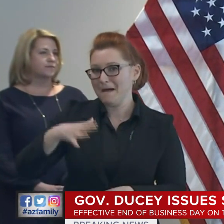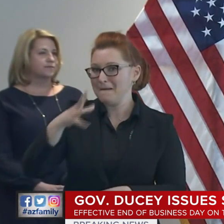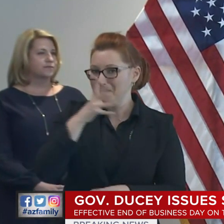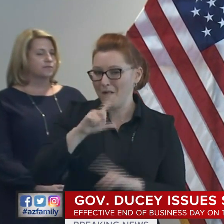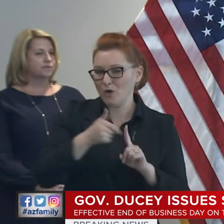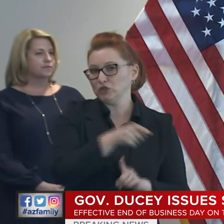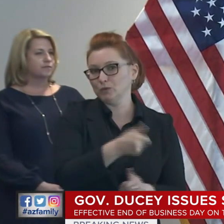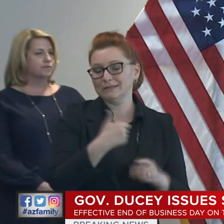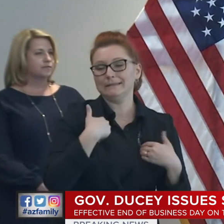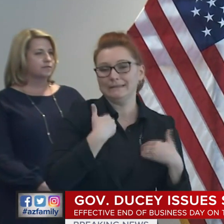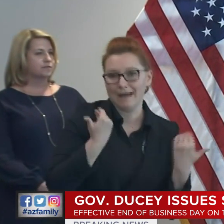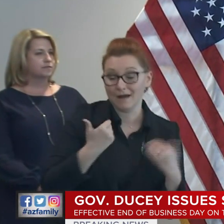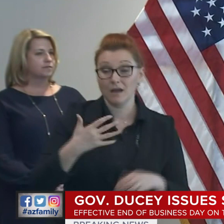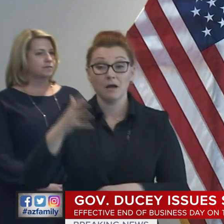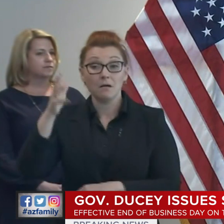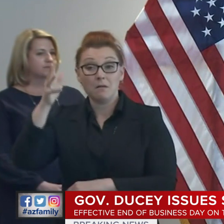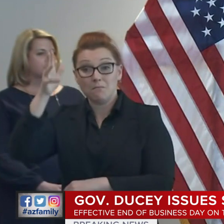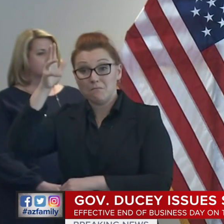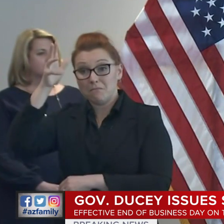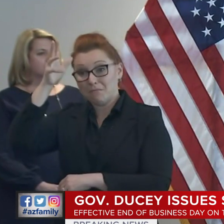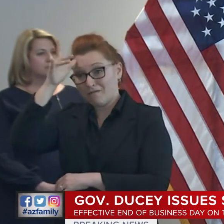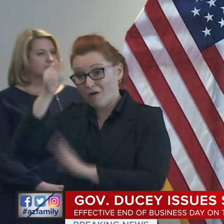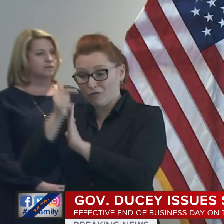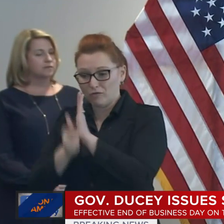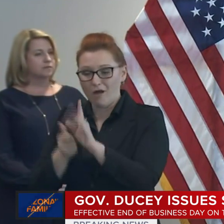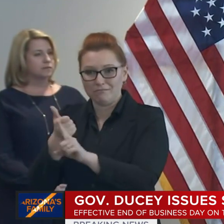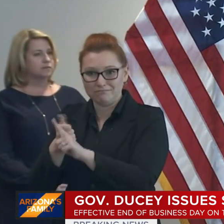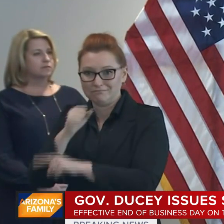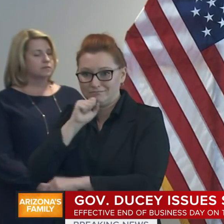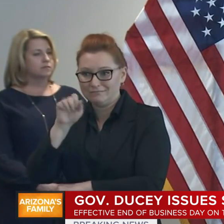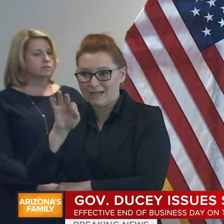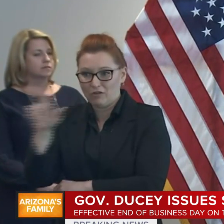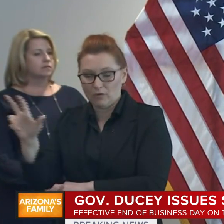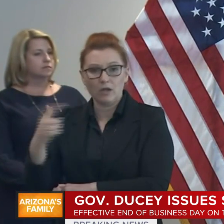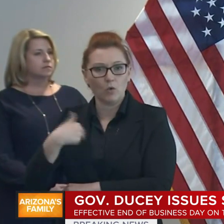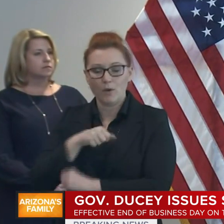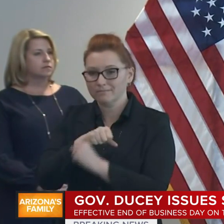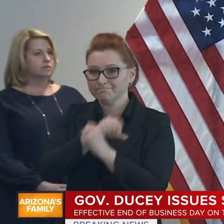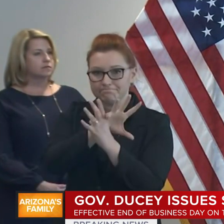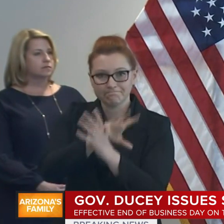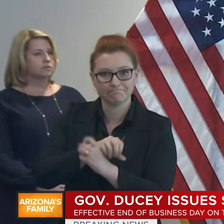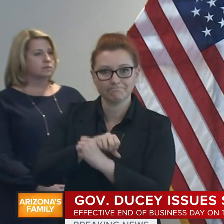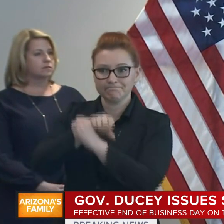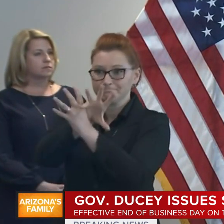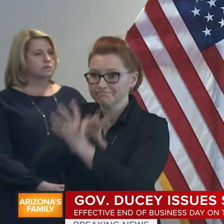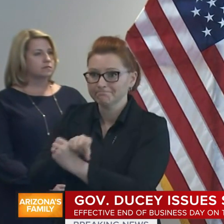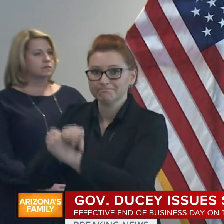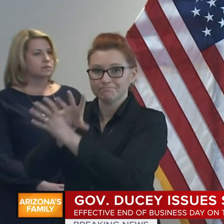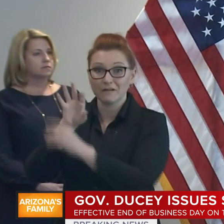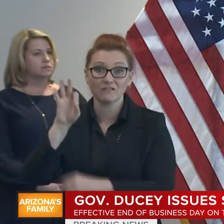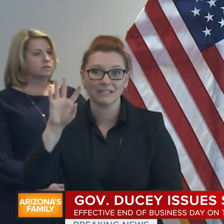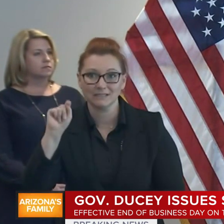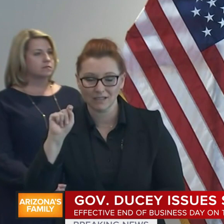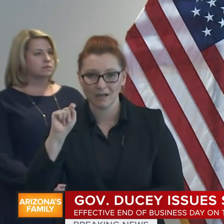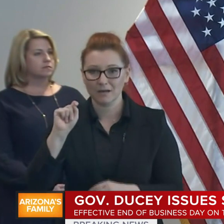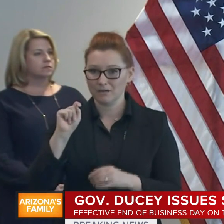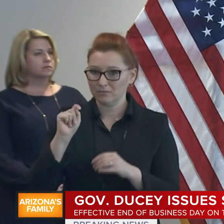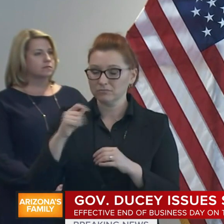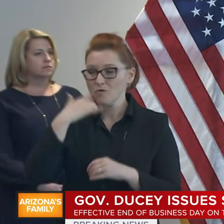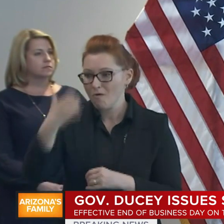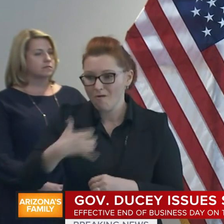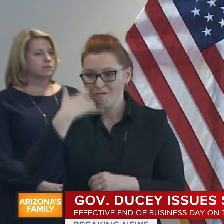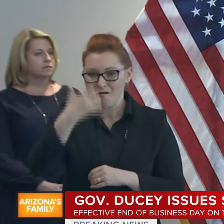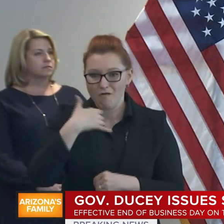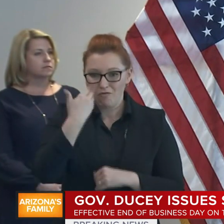93 years old. We've been doing a lot of phone calls, a lot of FaceTiming. And we want